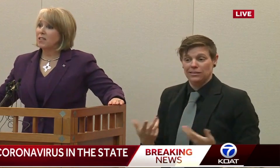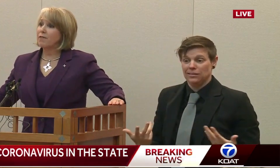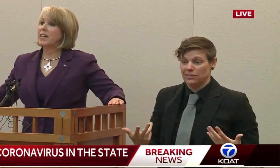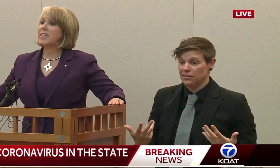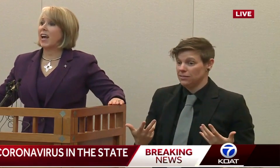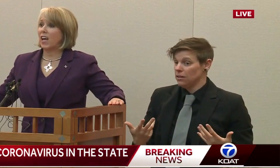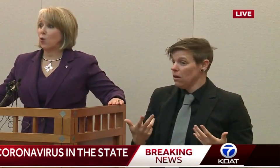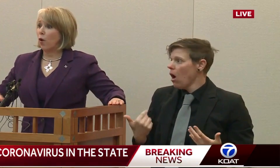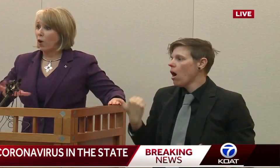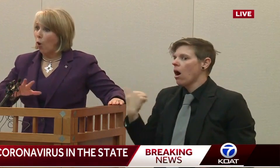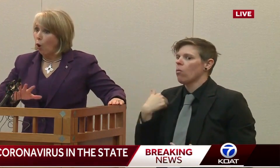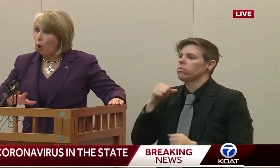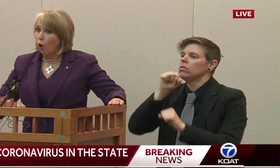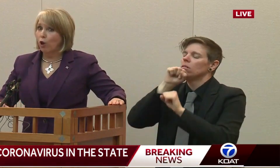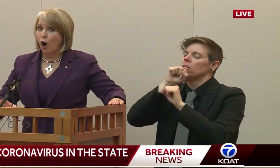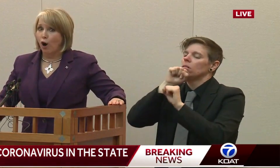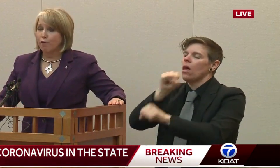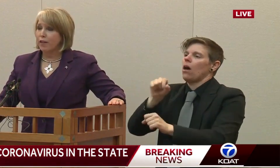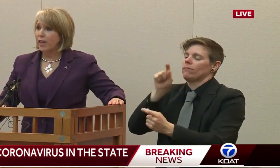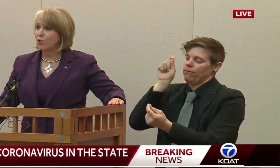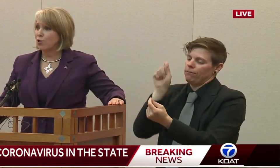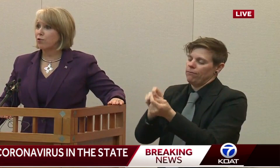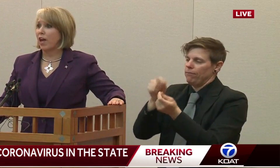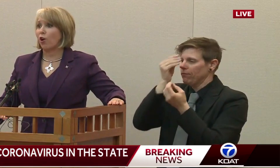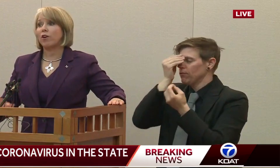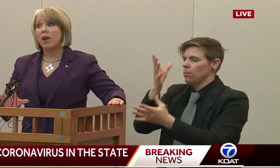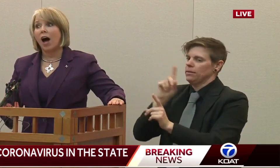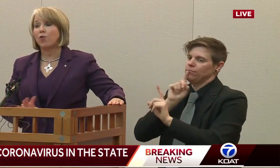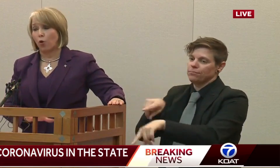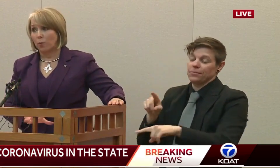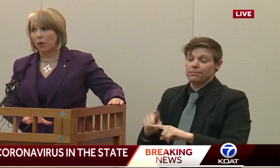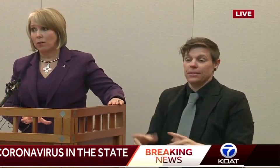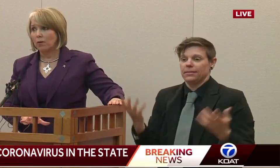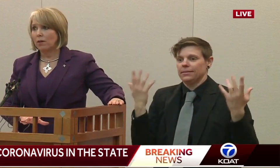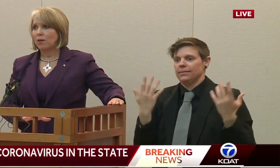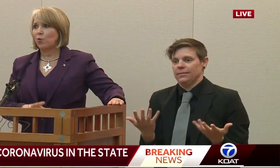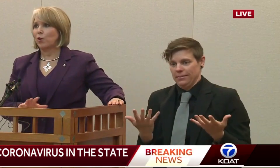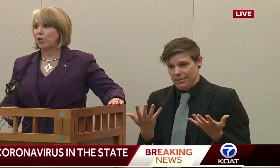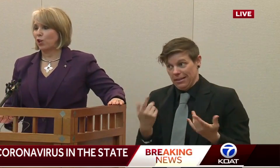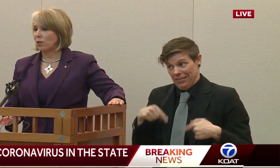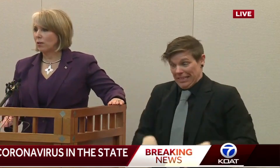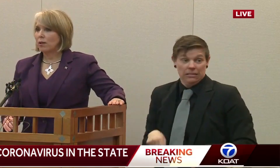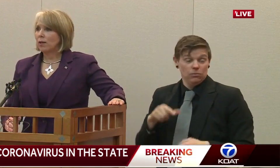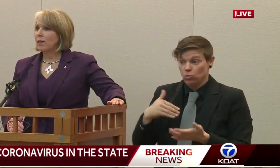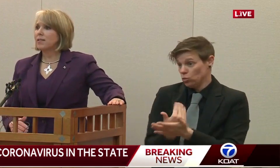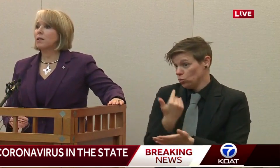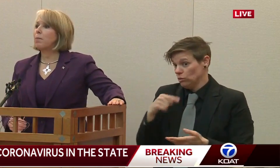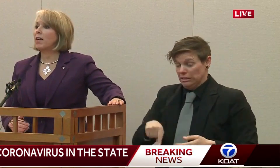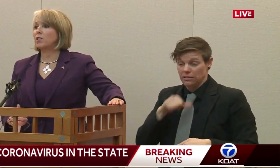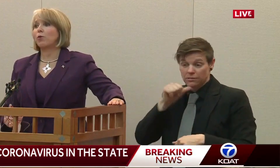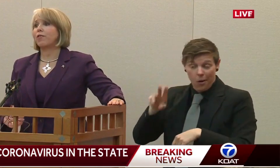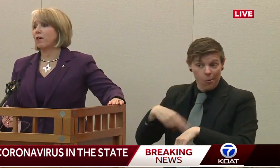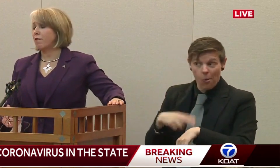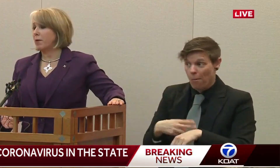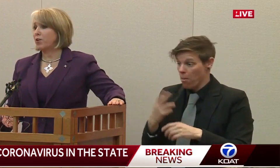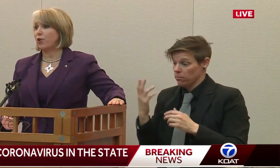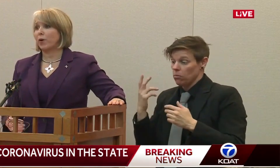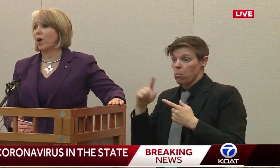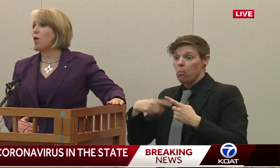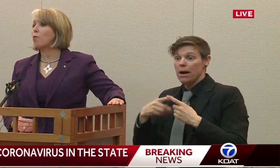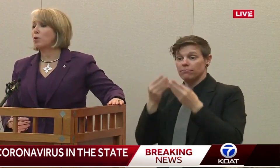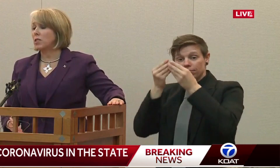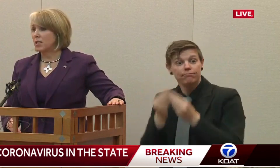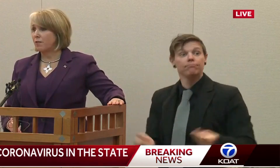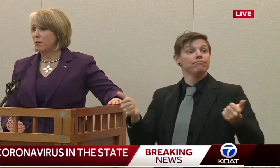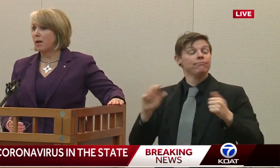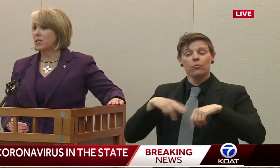a specific day when all of the issues that are not normal return. That's an impossible thing for me to